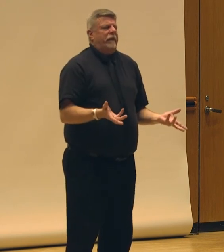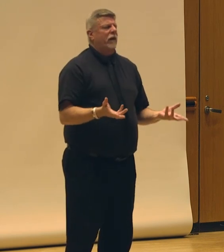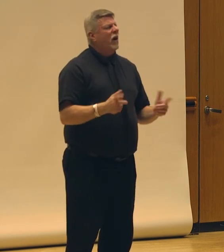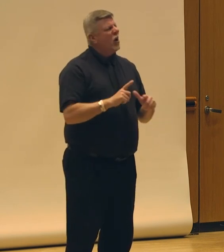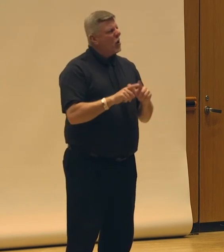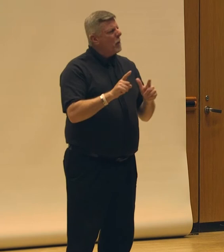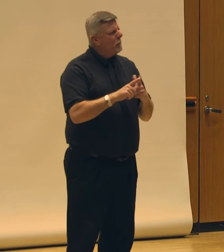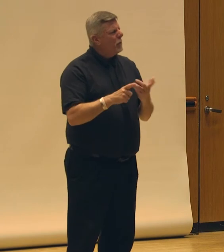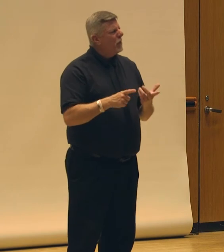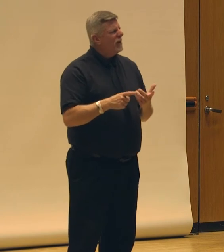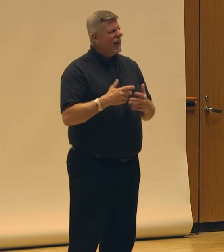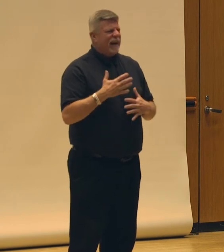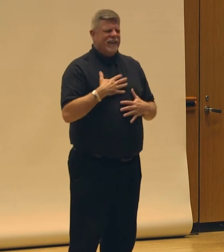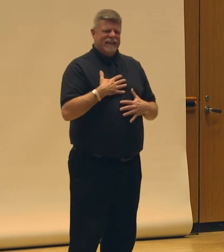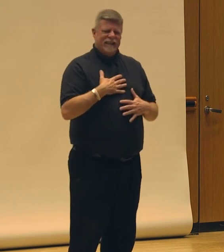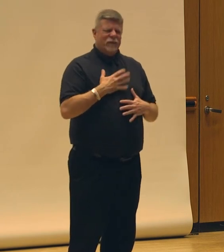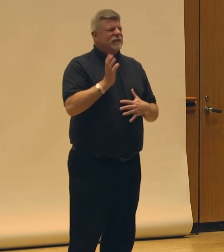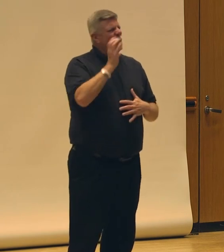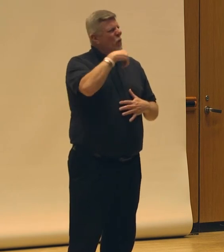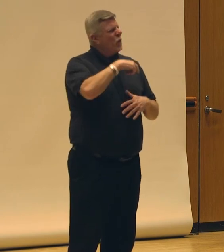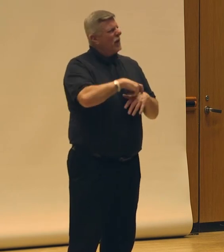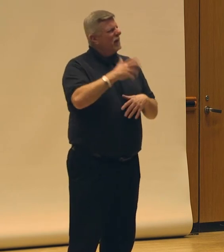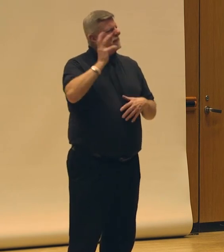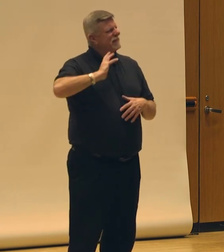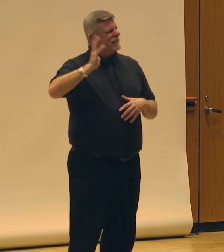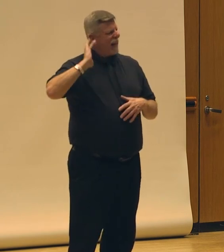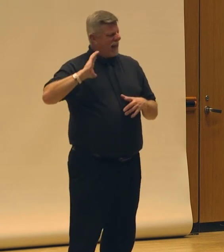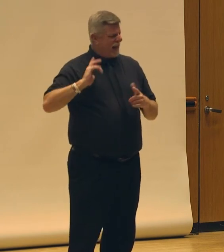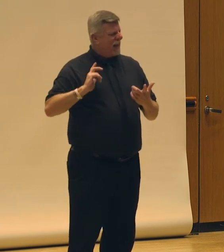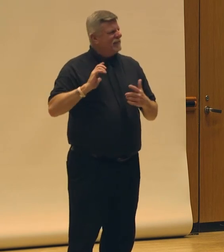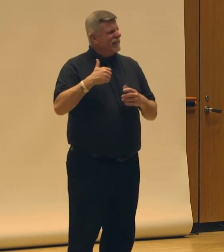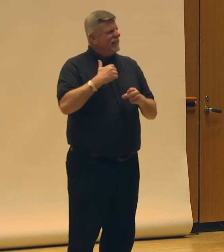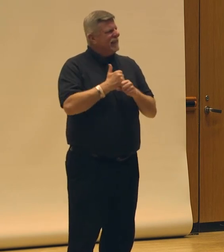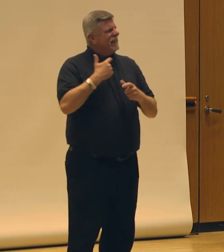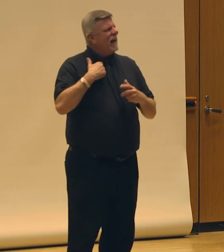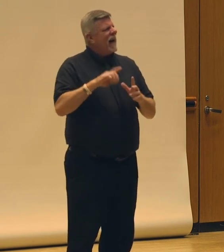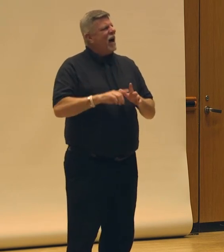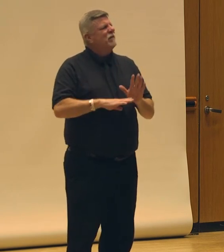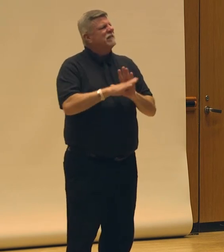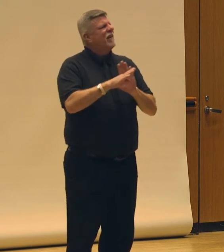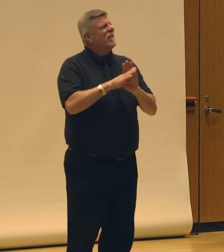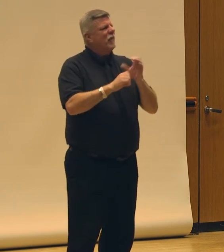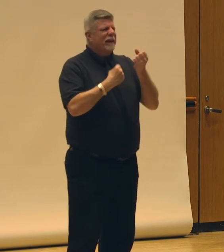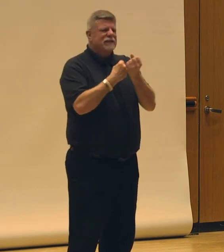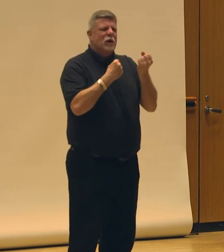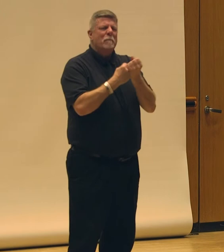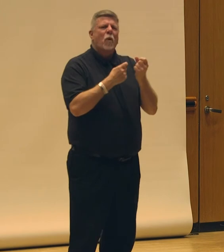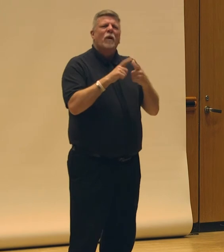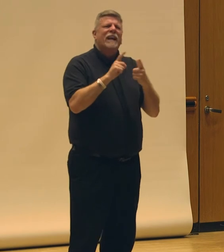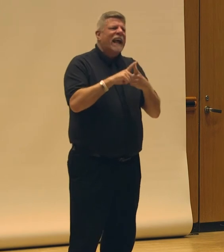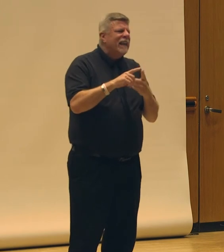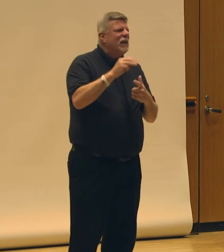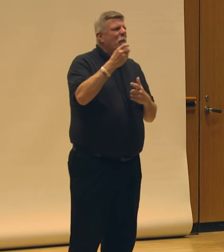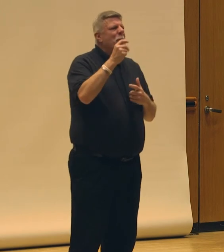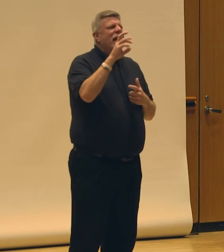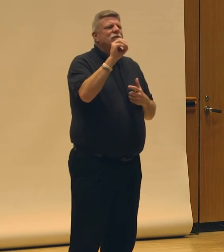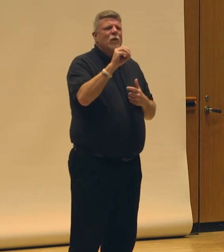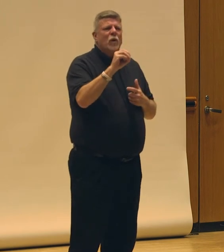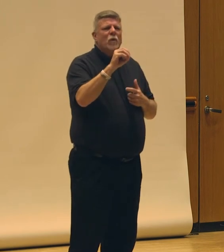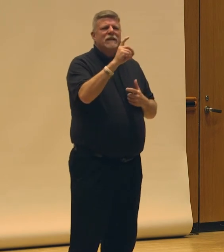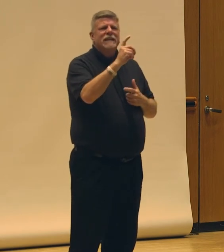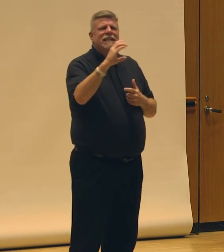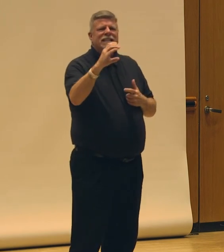But it was at this strange time where I had started to develop some support in the Metro DC area where I was based, and I had, like,